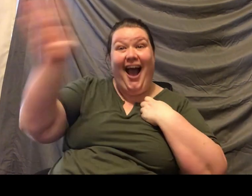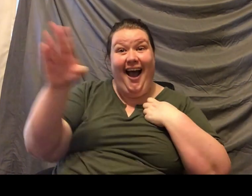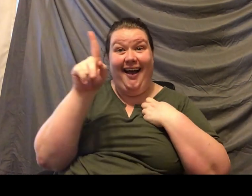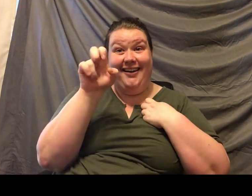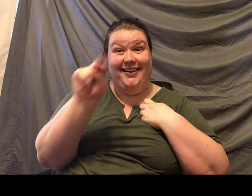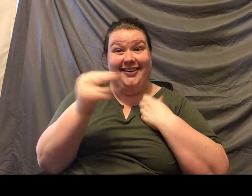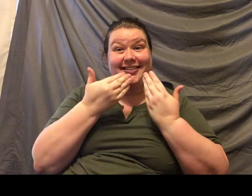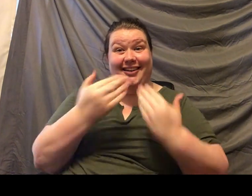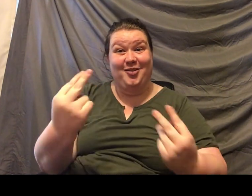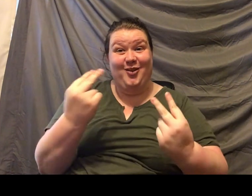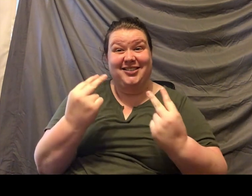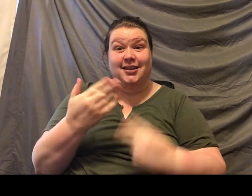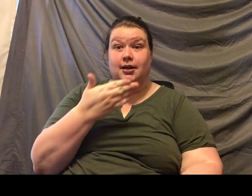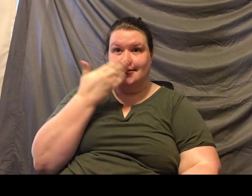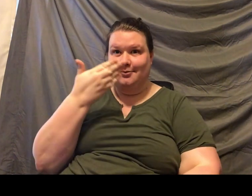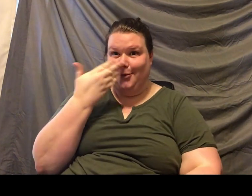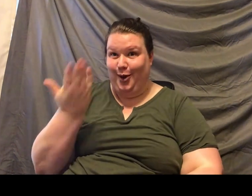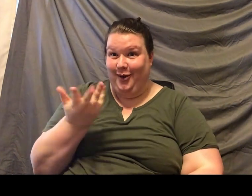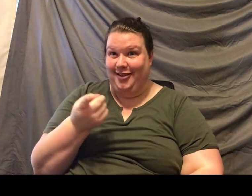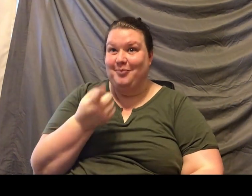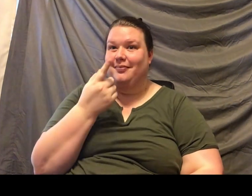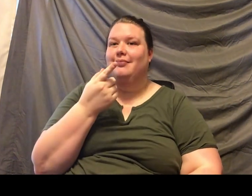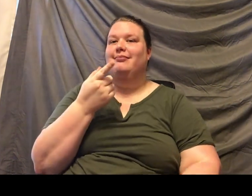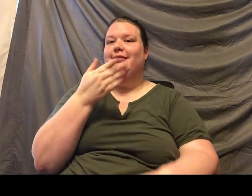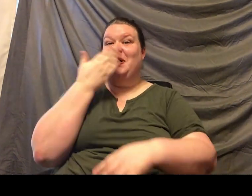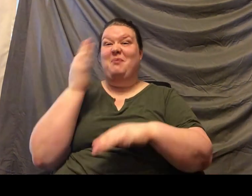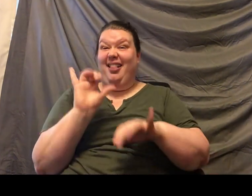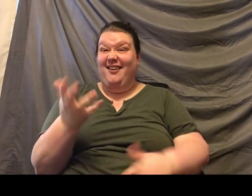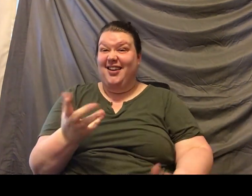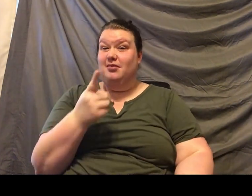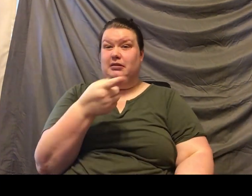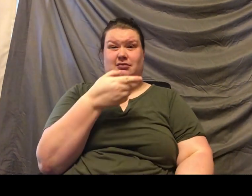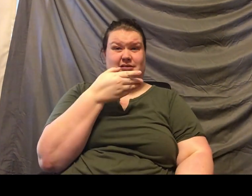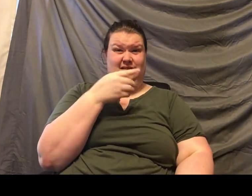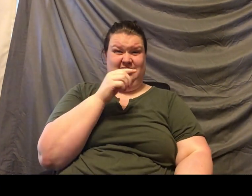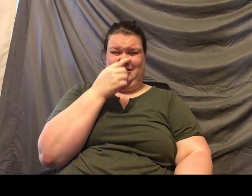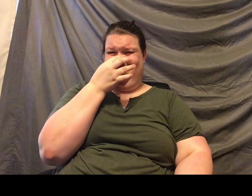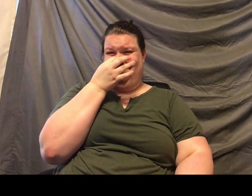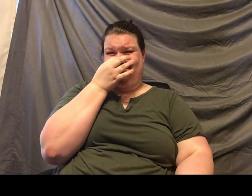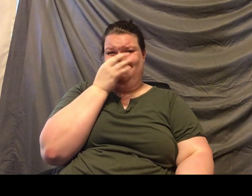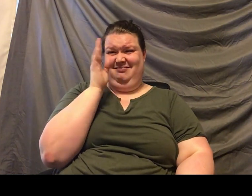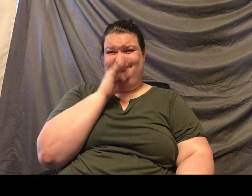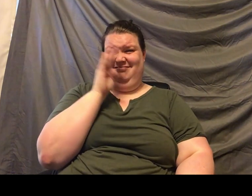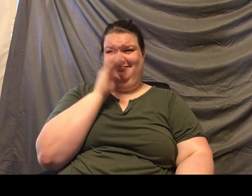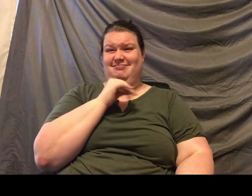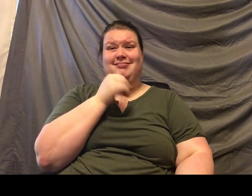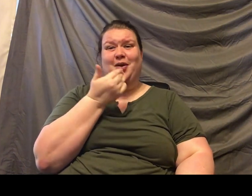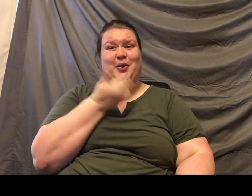watching. So what do they smell like? Um, you know, not very well. They smell kind of stinky. Um,